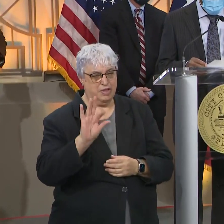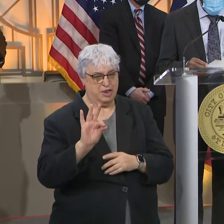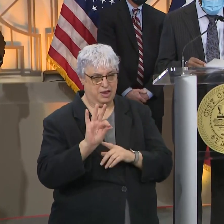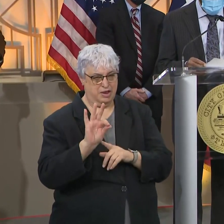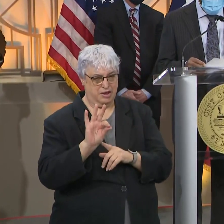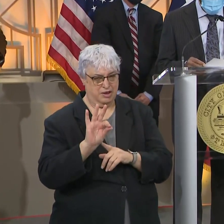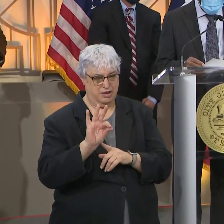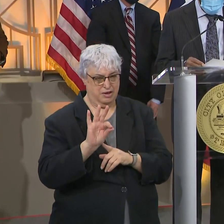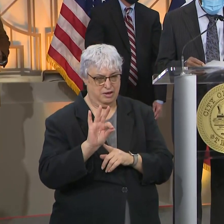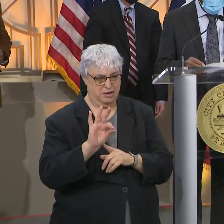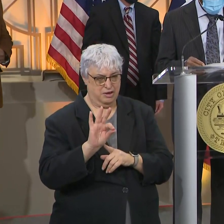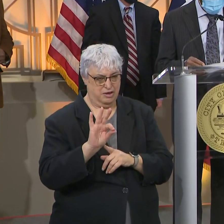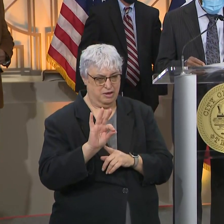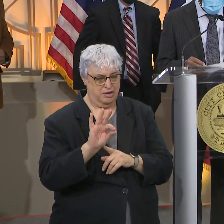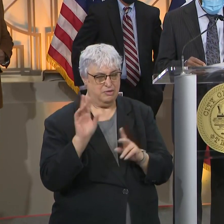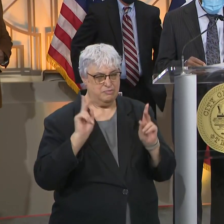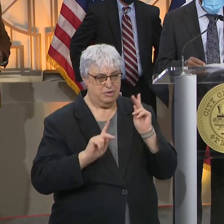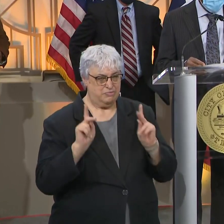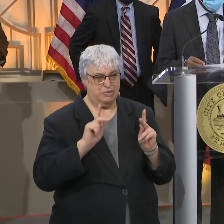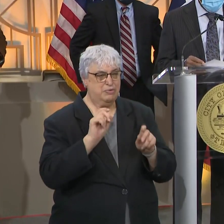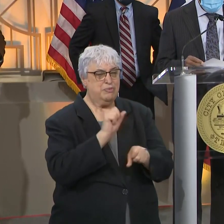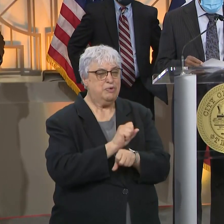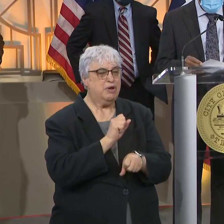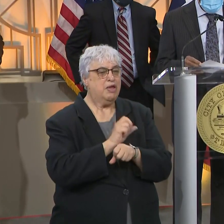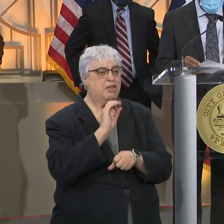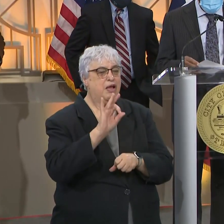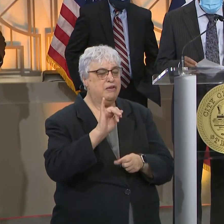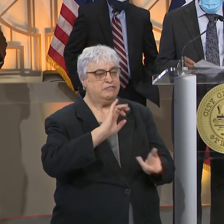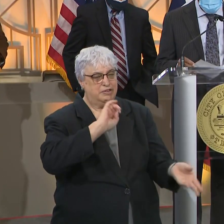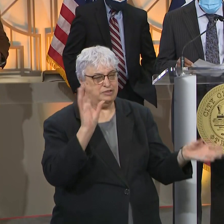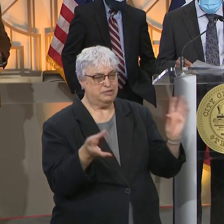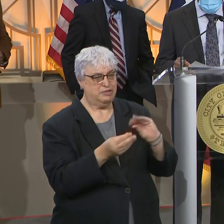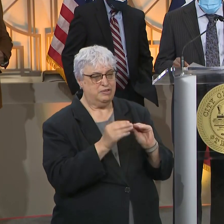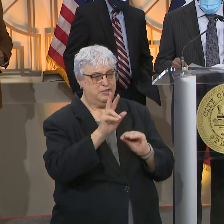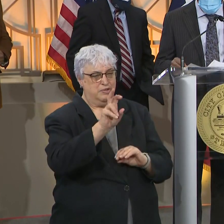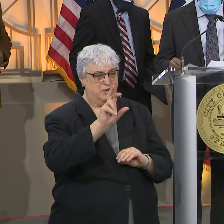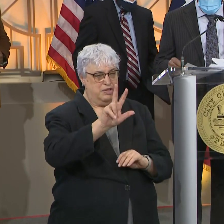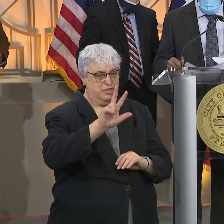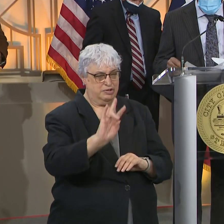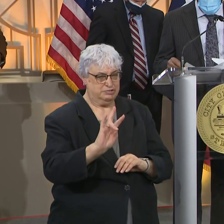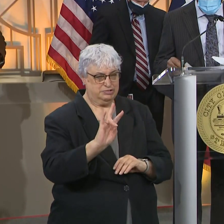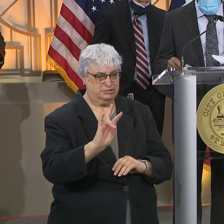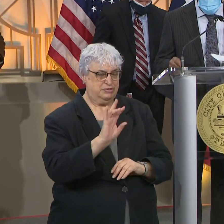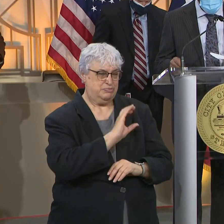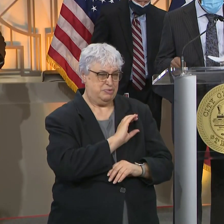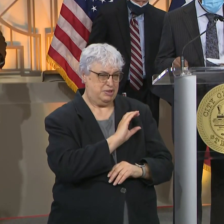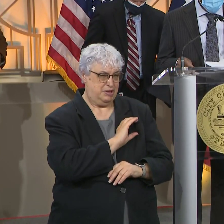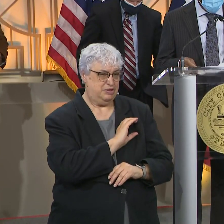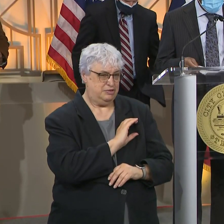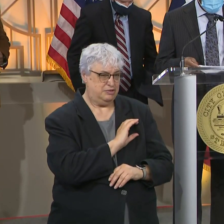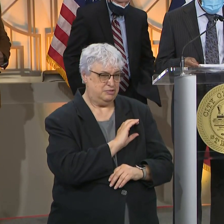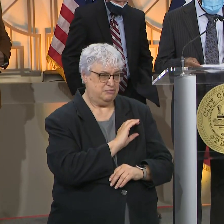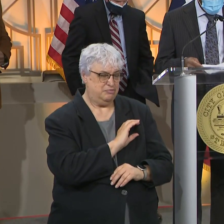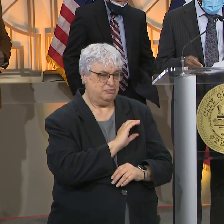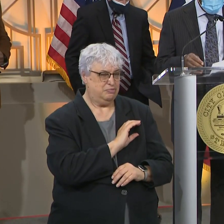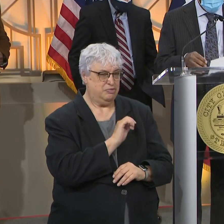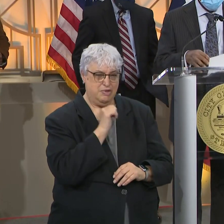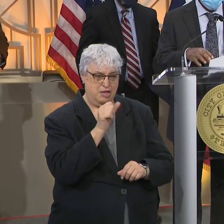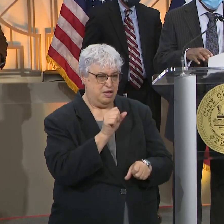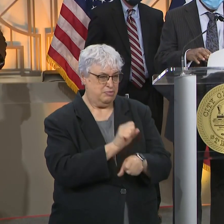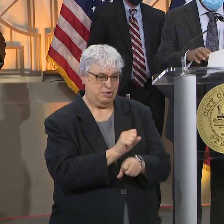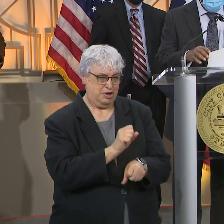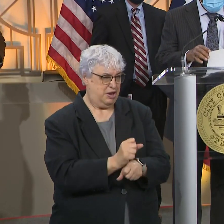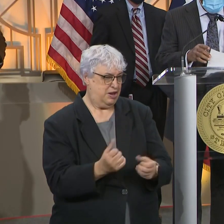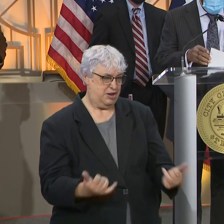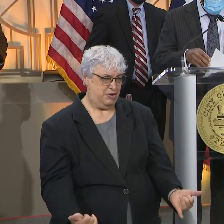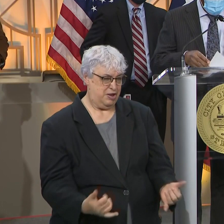of HPD civilian employees are out for a total of 337 HPD employees away from the workplace.